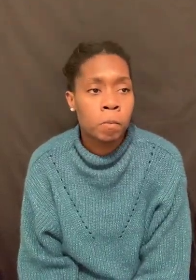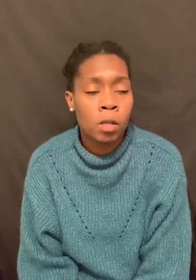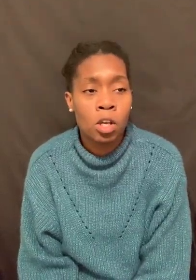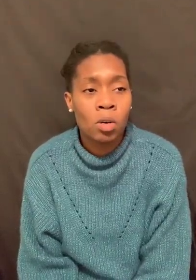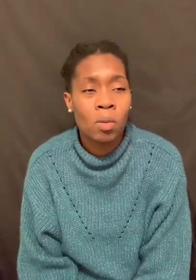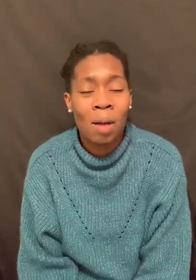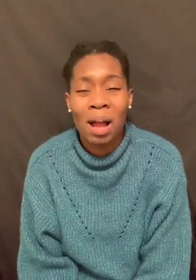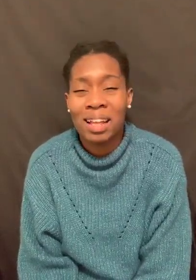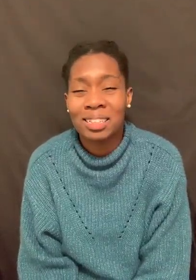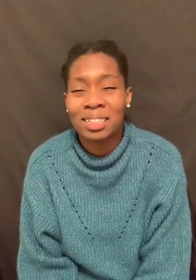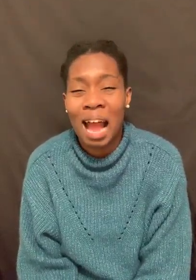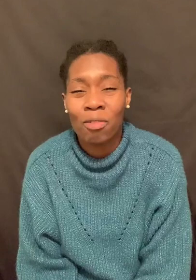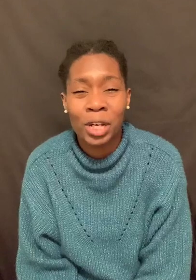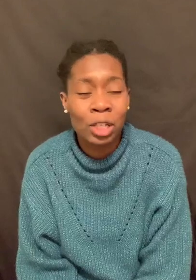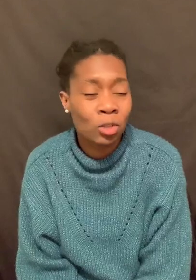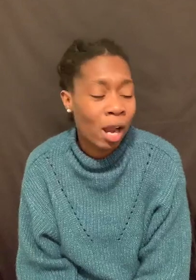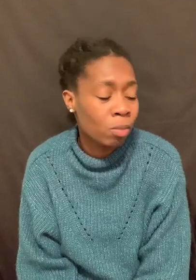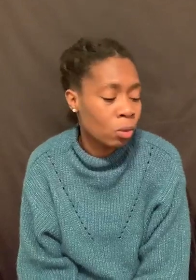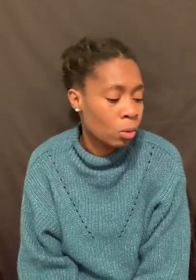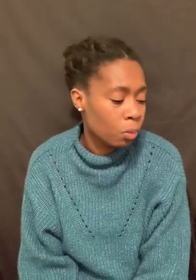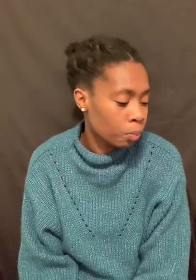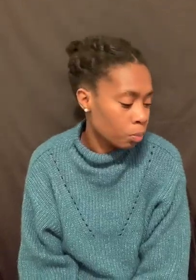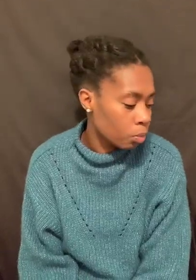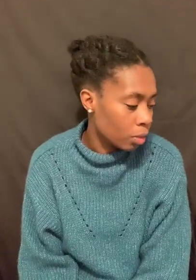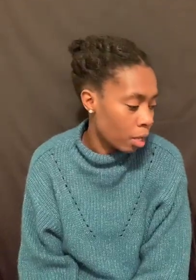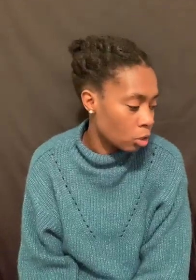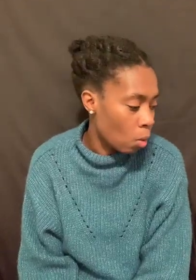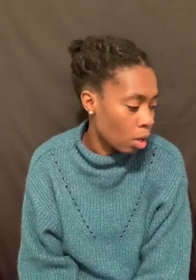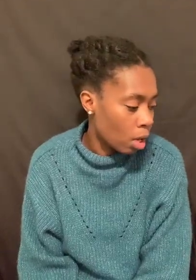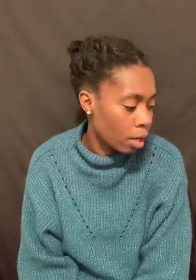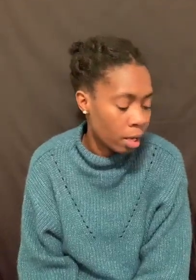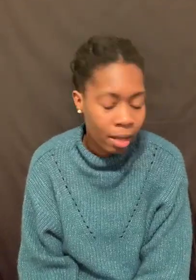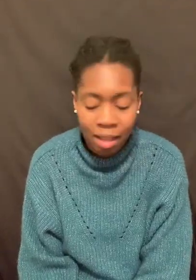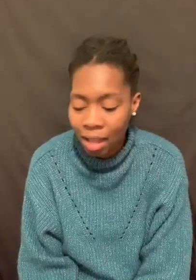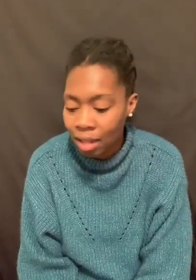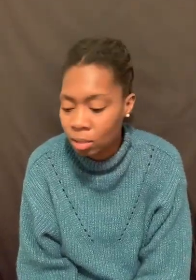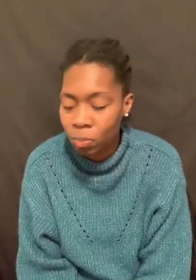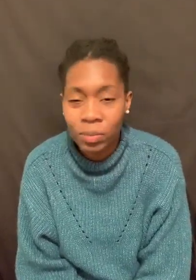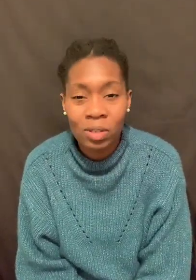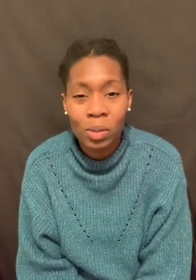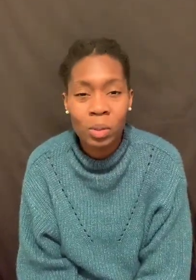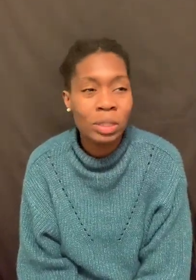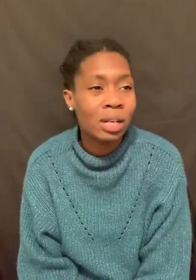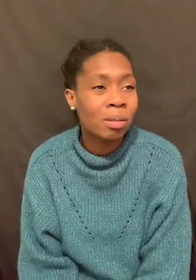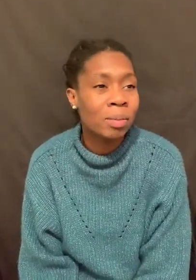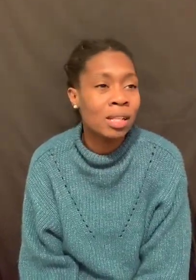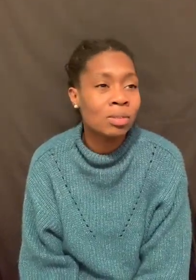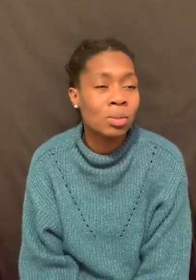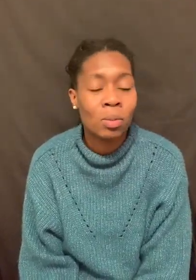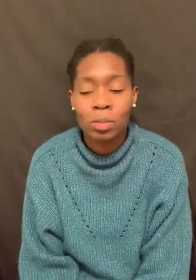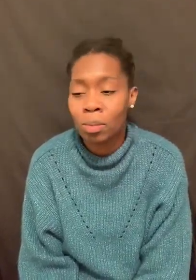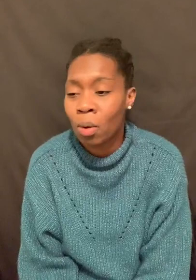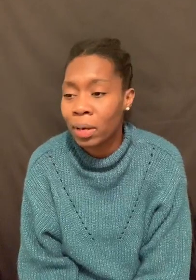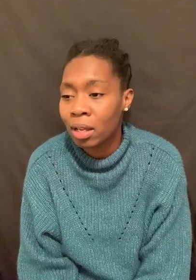And you don't know why. Why is this African tribal things going on here? yeah. Don't you hear the beats? What's promoting?